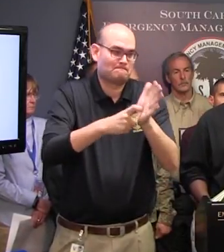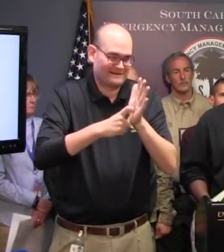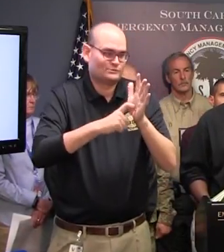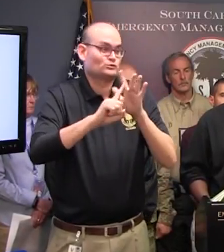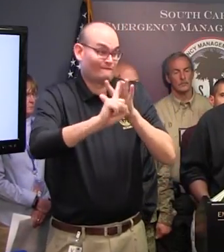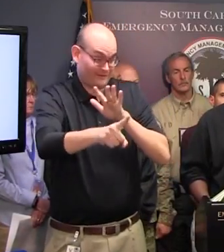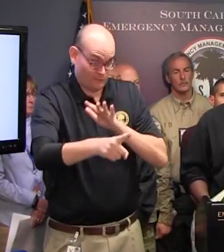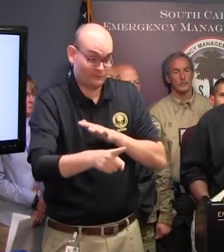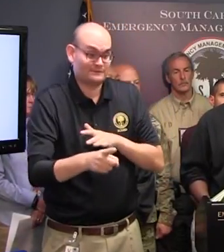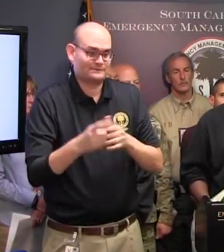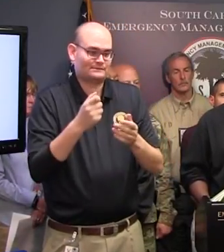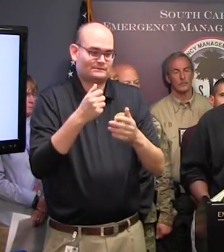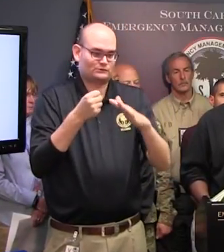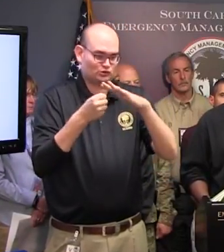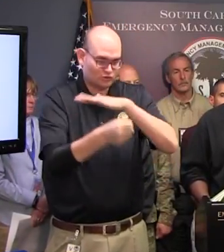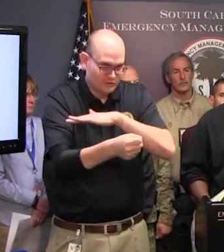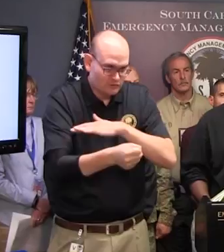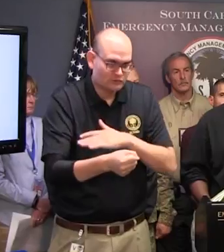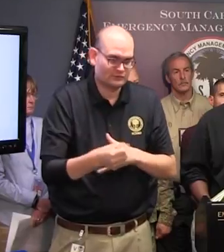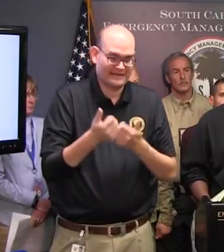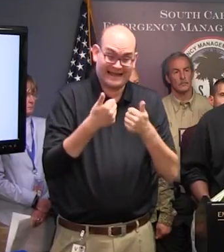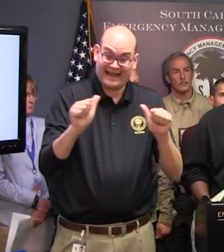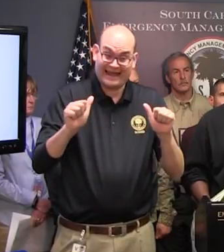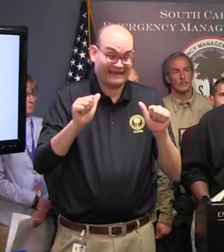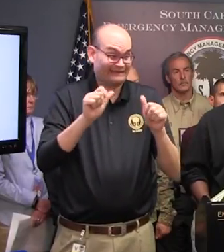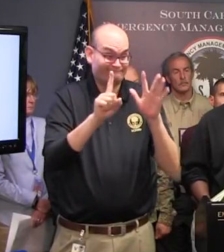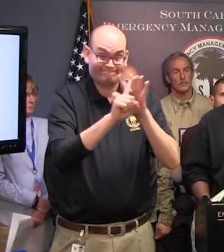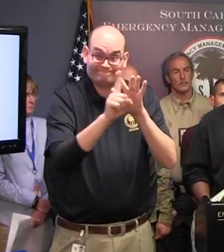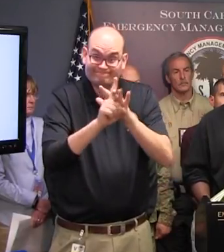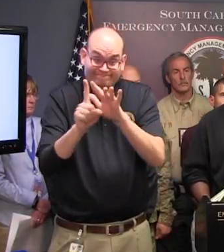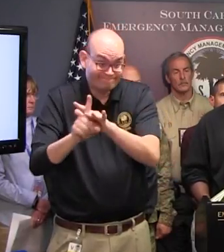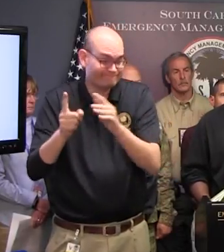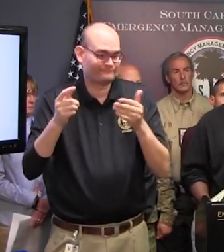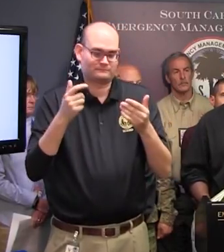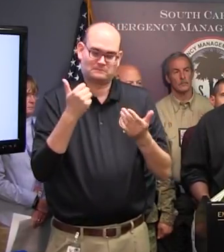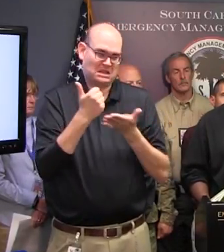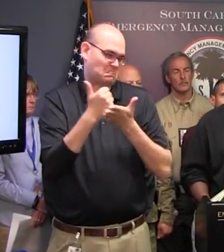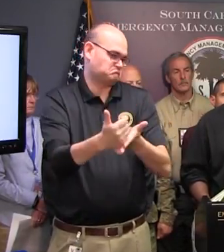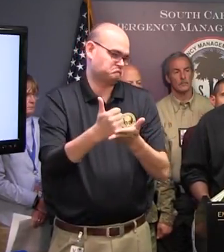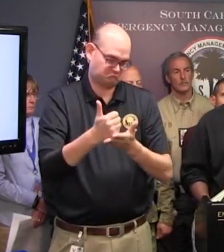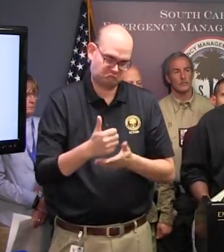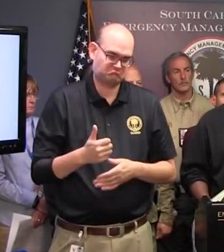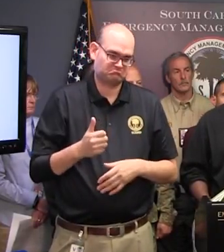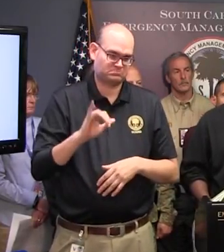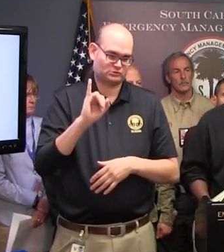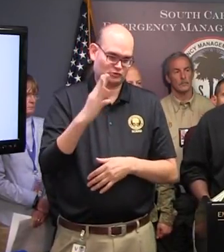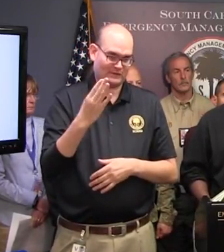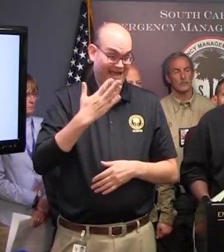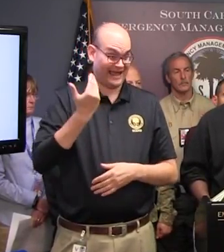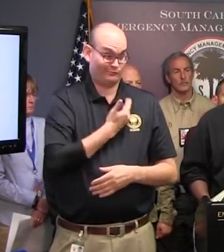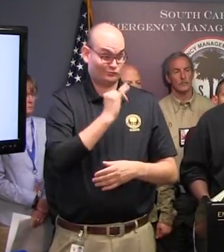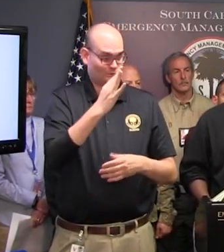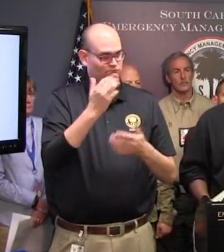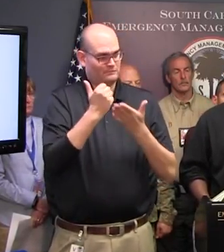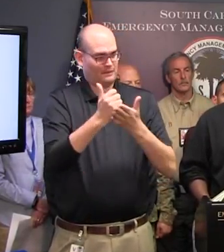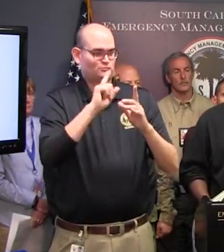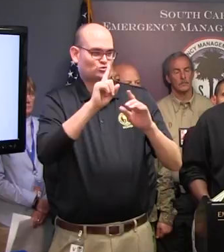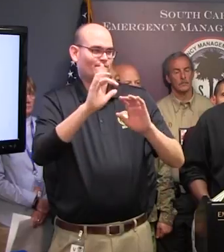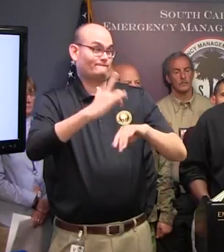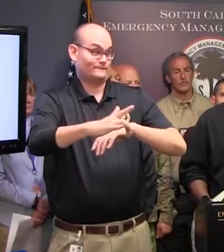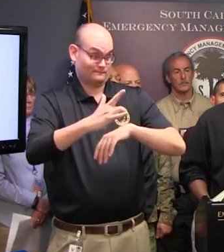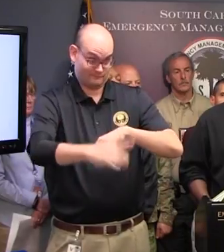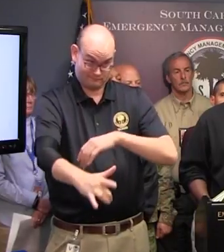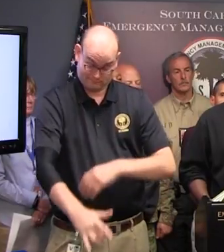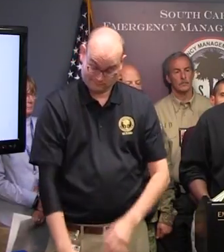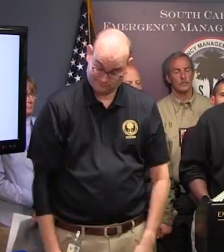any equipment needs that they have. It's our job to make sure that if they need help, that we get it to them, and that's why we're here. Also,